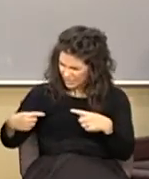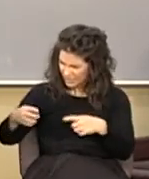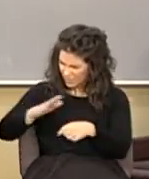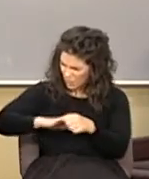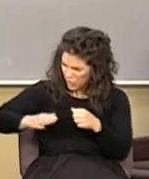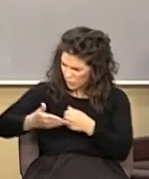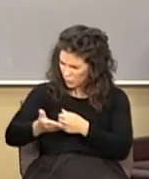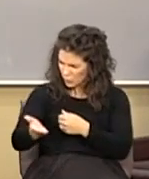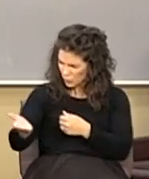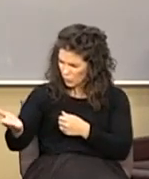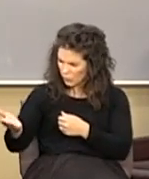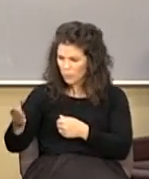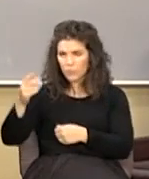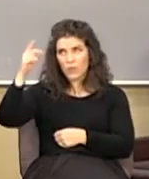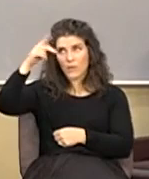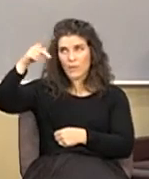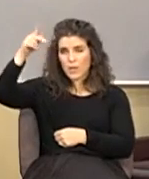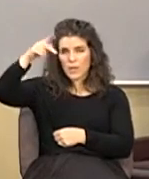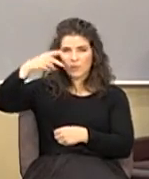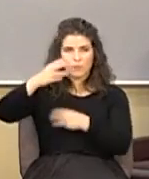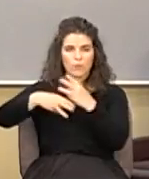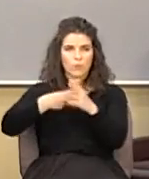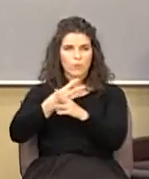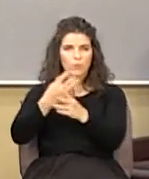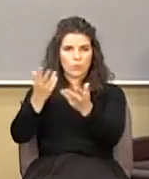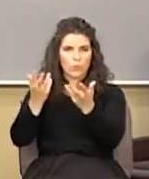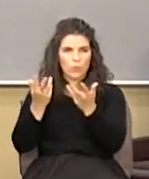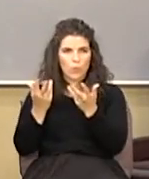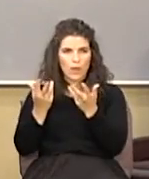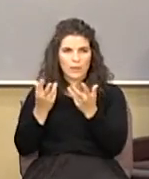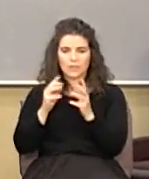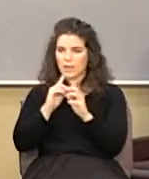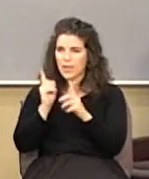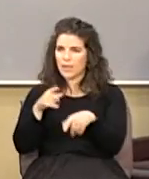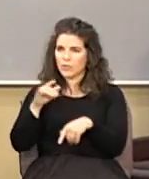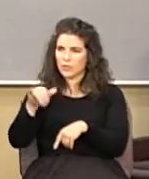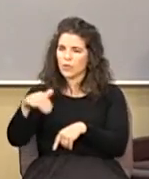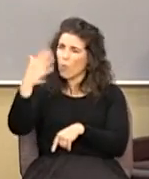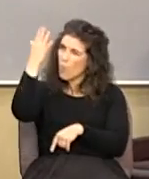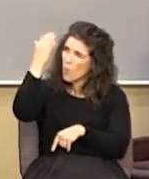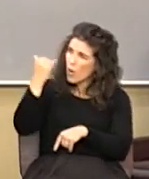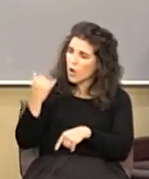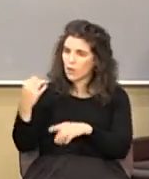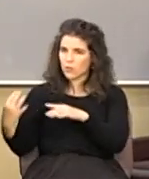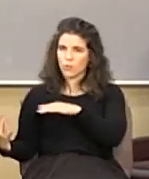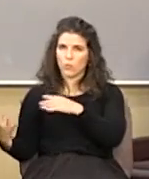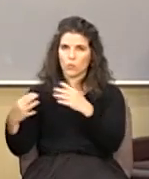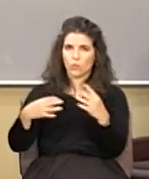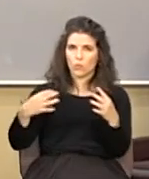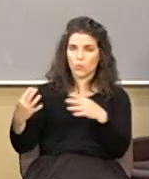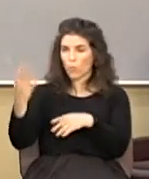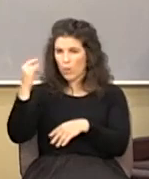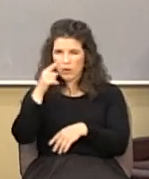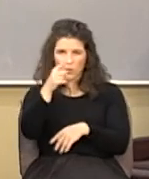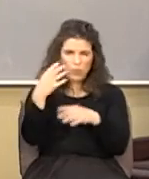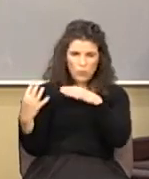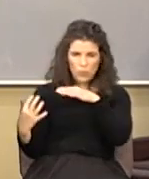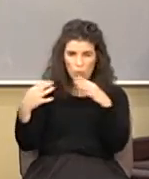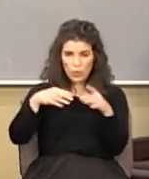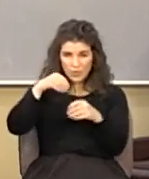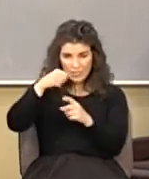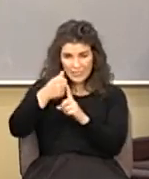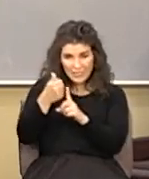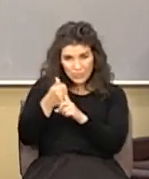now wouldn't you think the philosophers of the world want the answer to that why are there wars why do you war against yourself